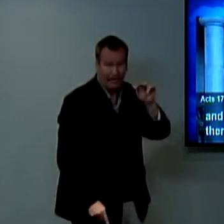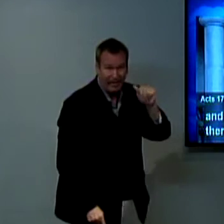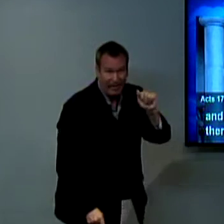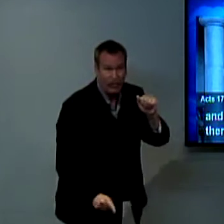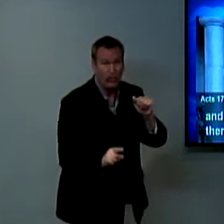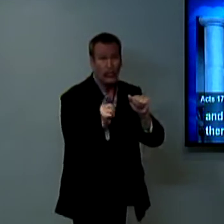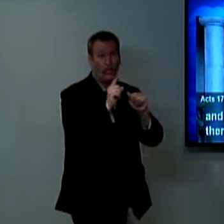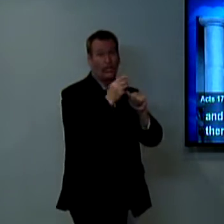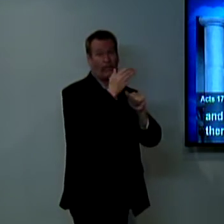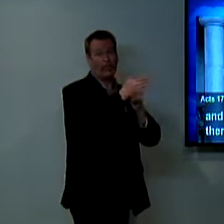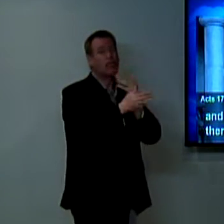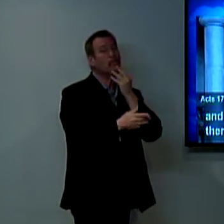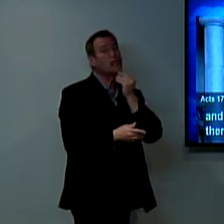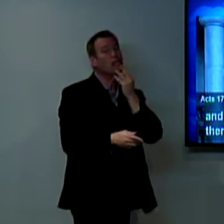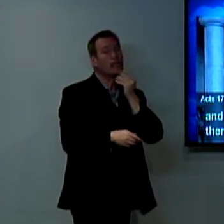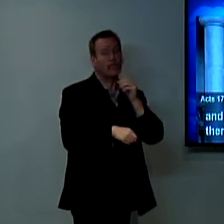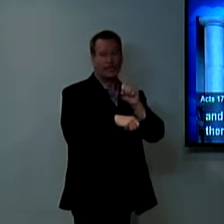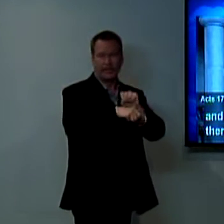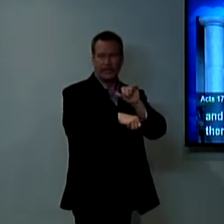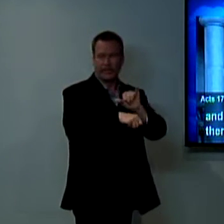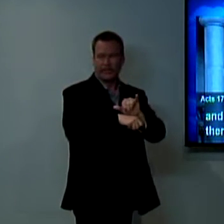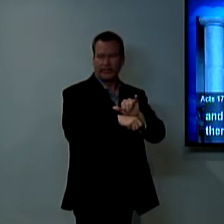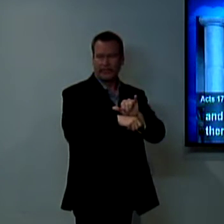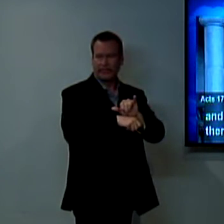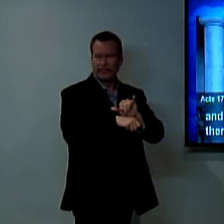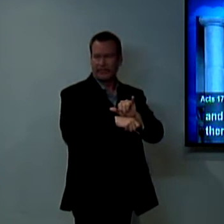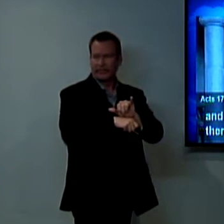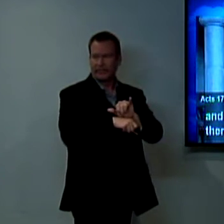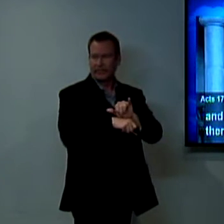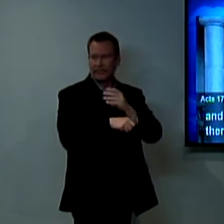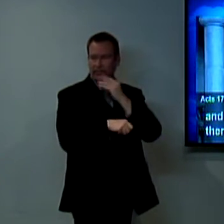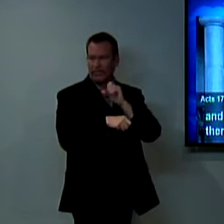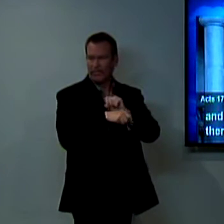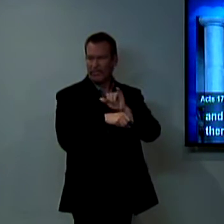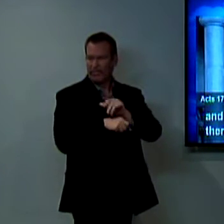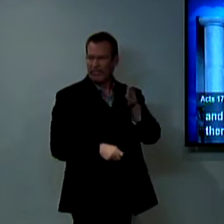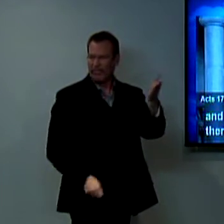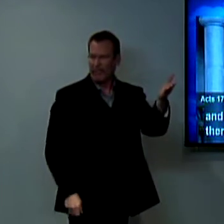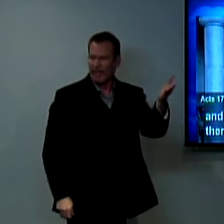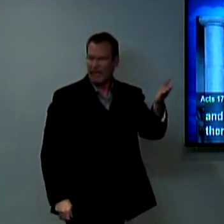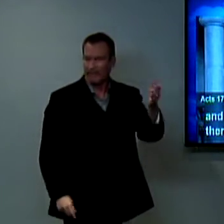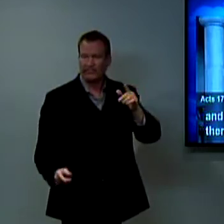Apollonia they came to Thessalonica where there was a Jewish sinner